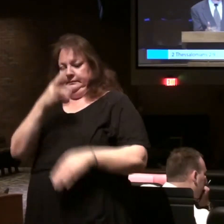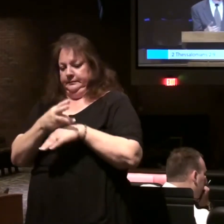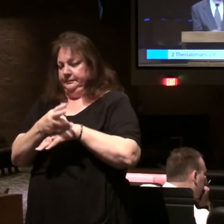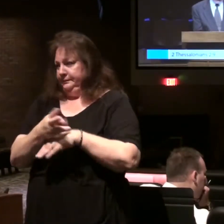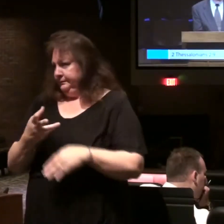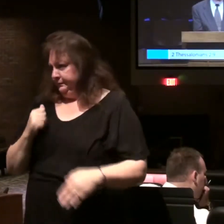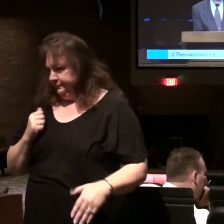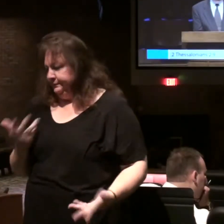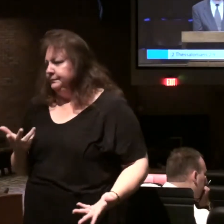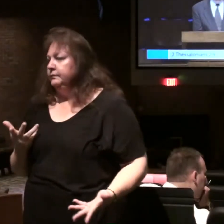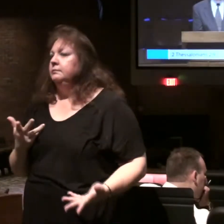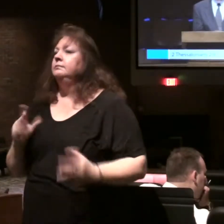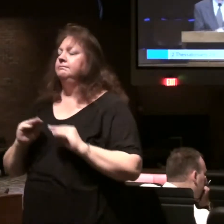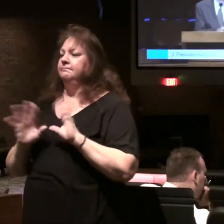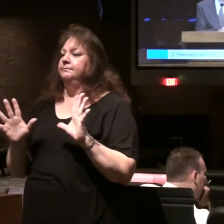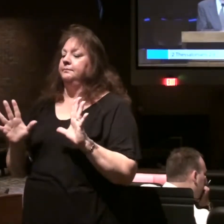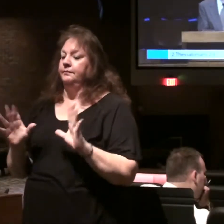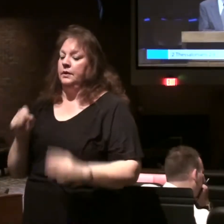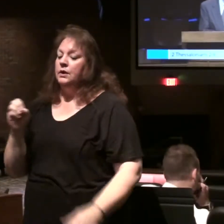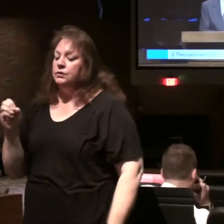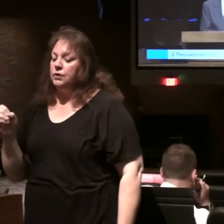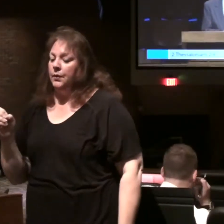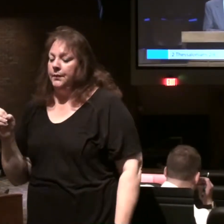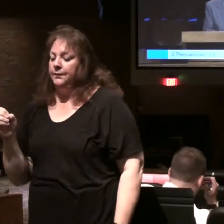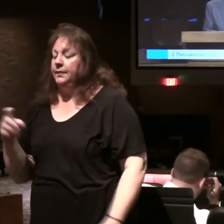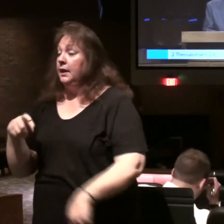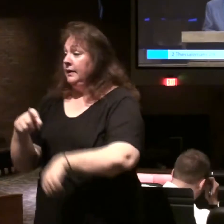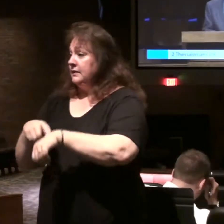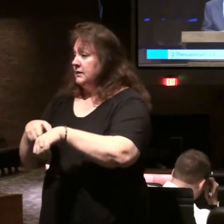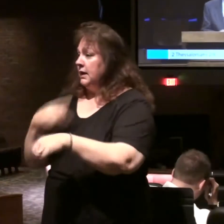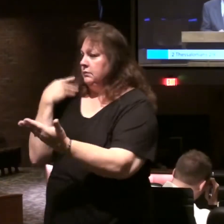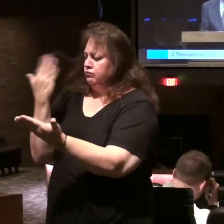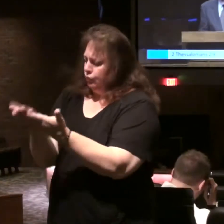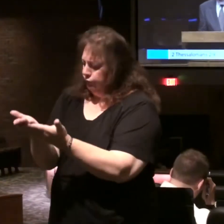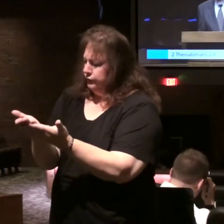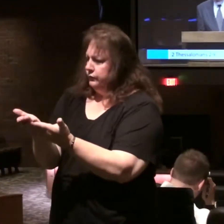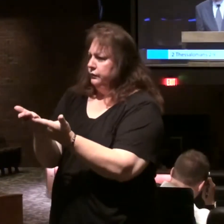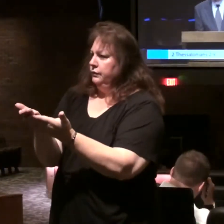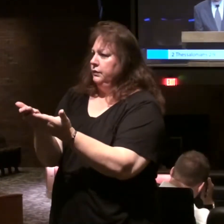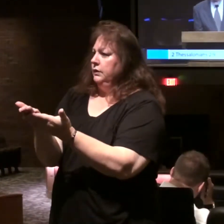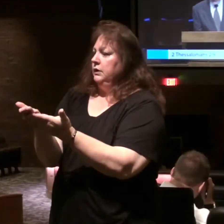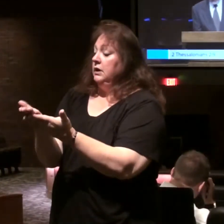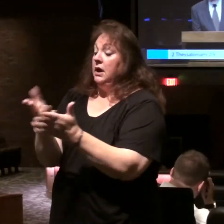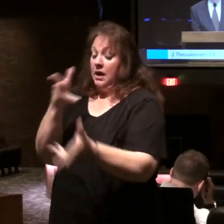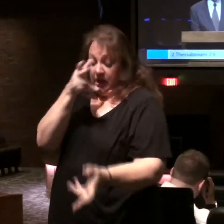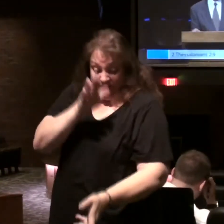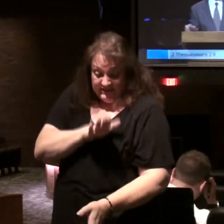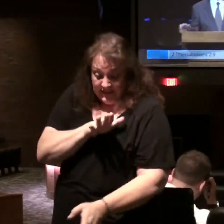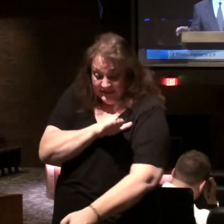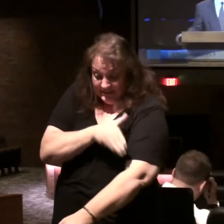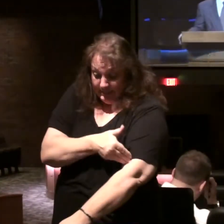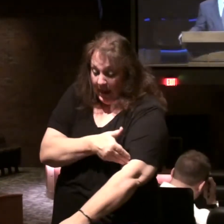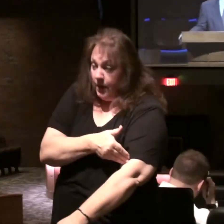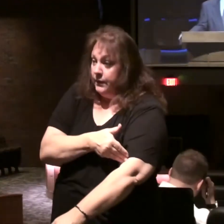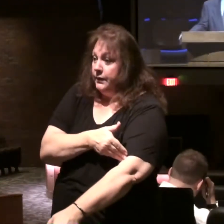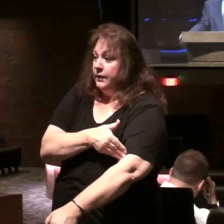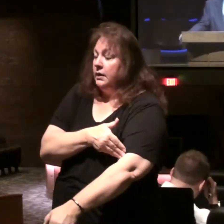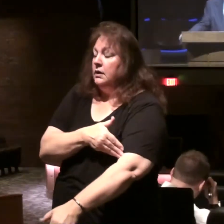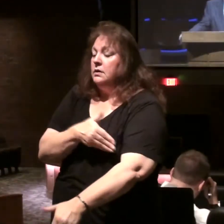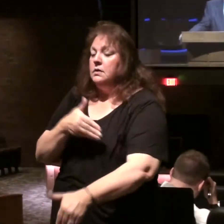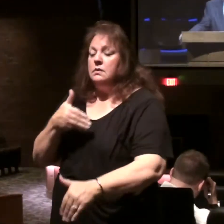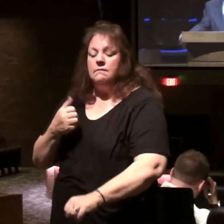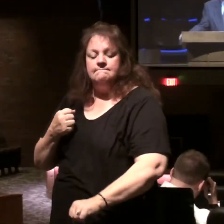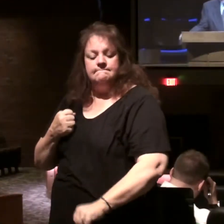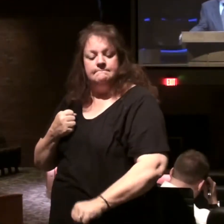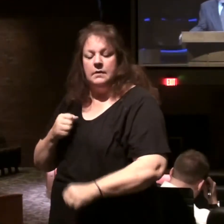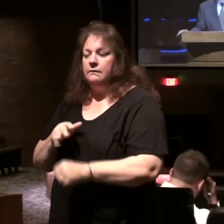that seems to be clear so come back this is a time of the demonstration of Satan's power in his greatest